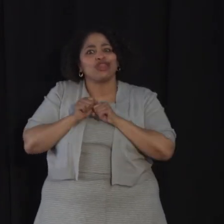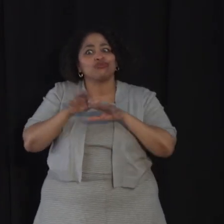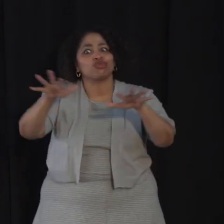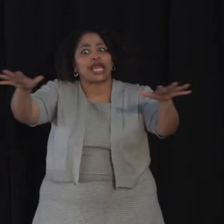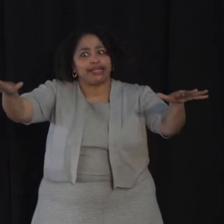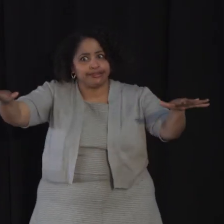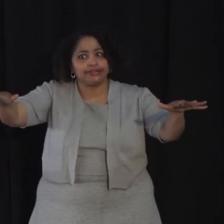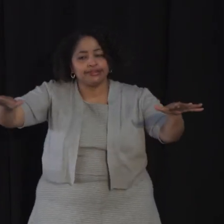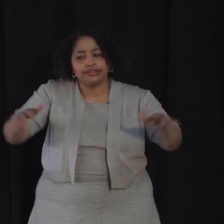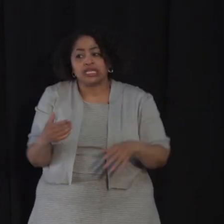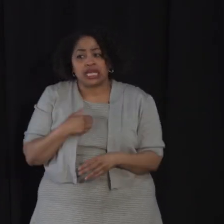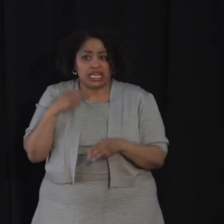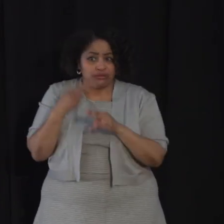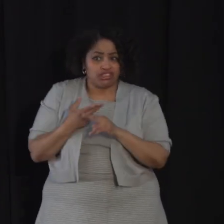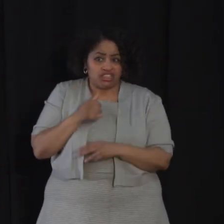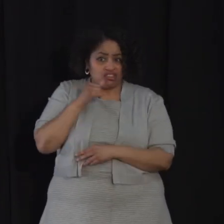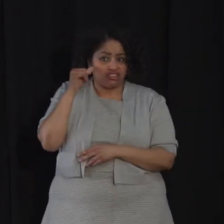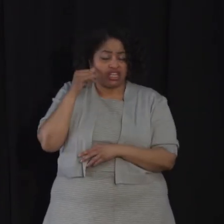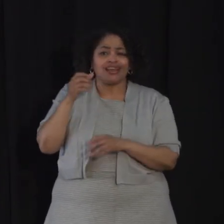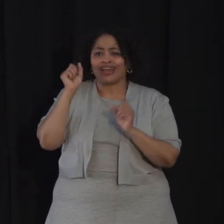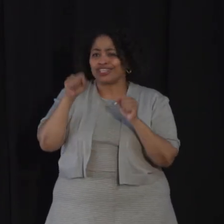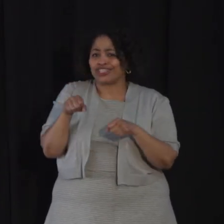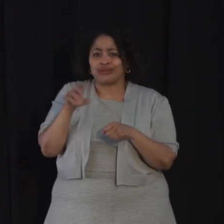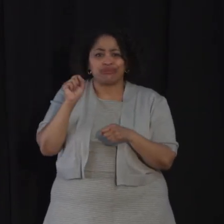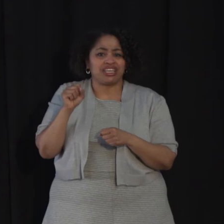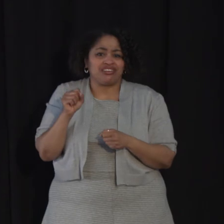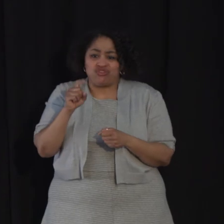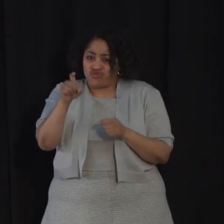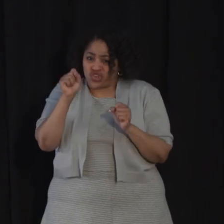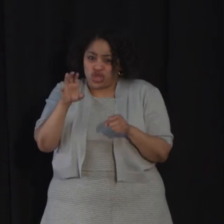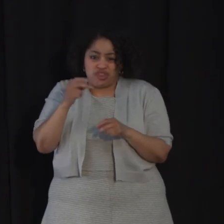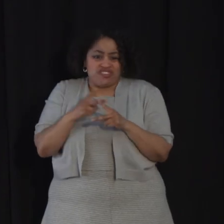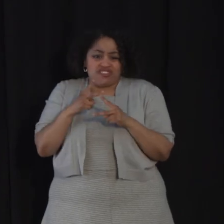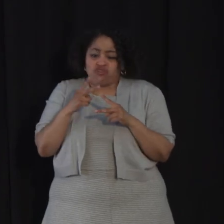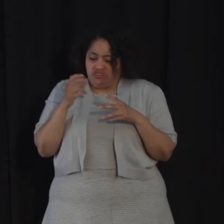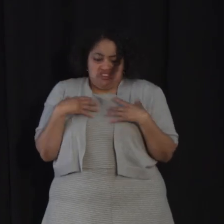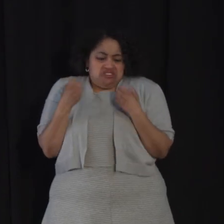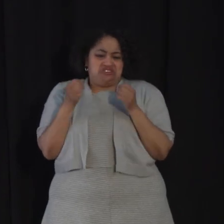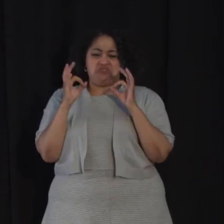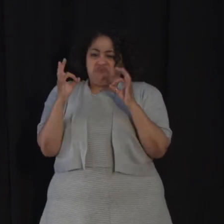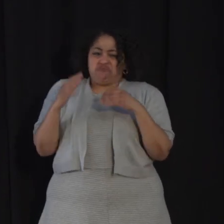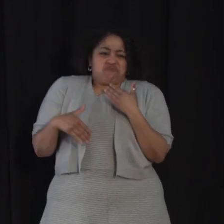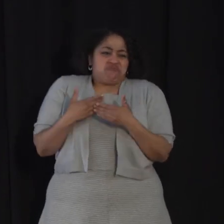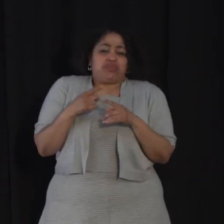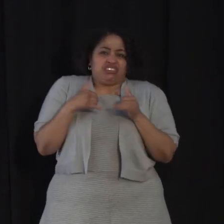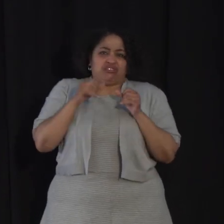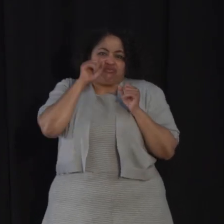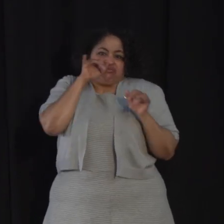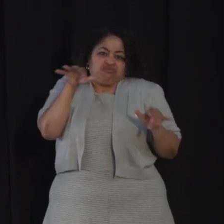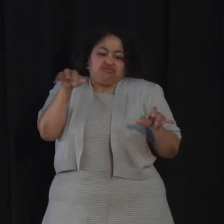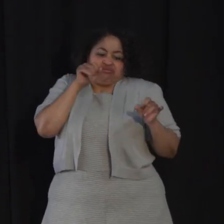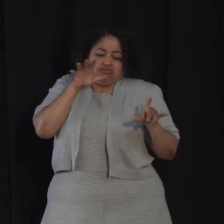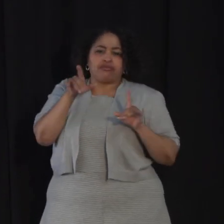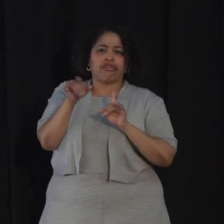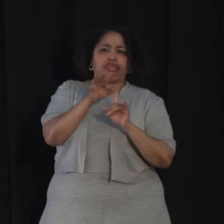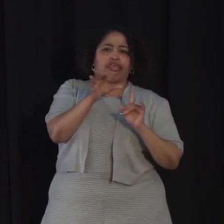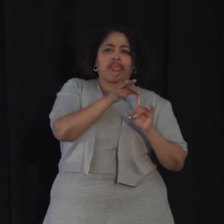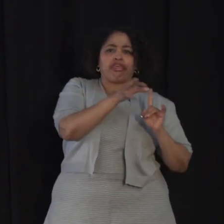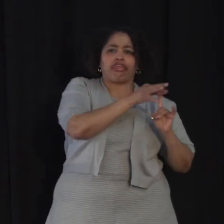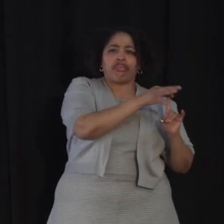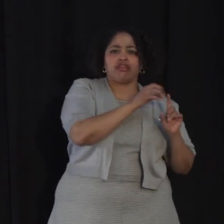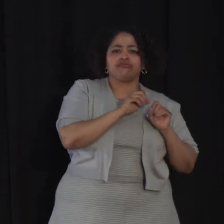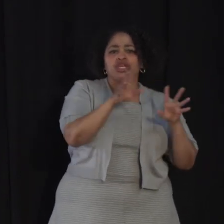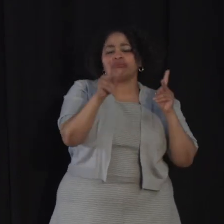As I noted yesterday, you could be completely healthy and still could be a carrier and not even have symptoms. So that's why it's so